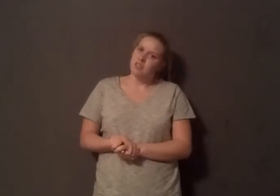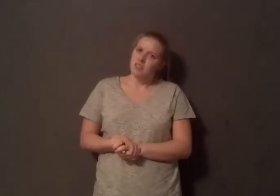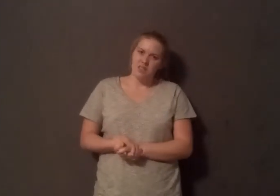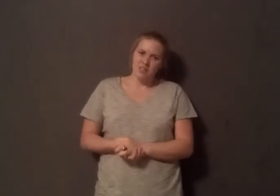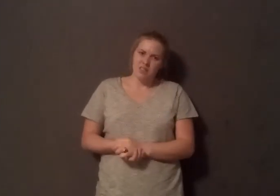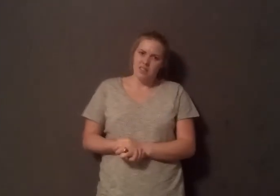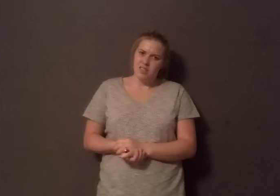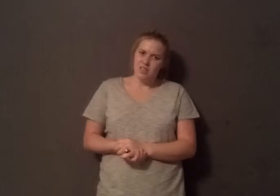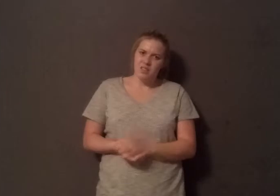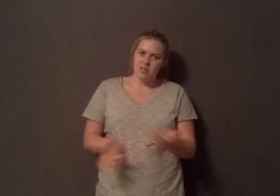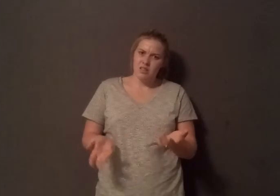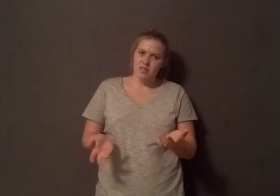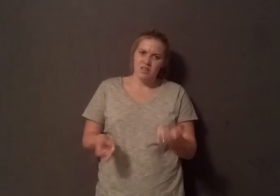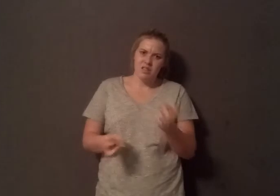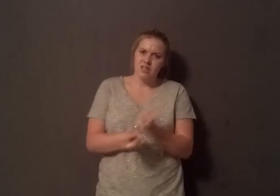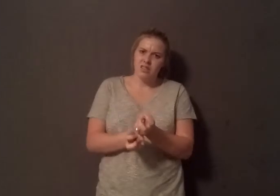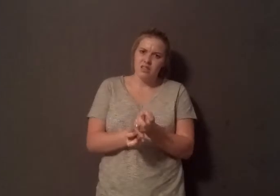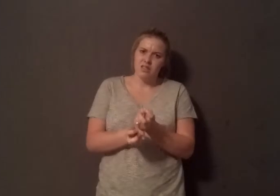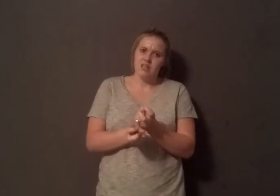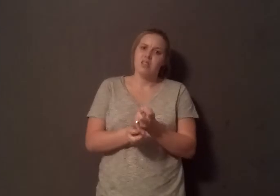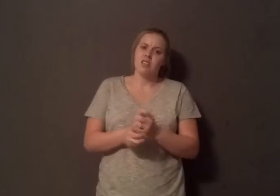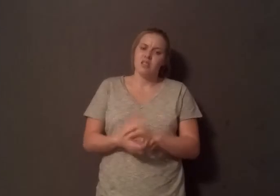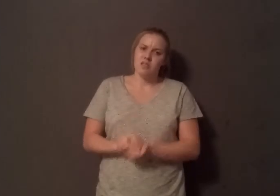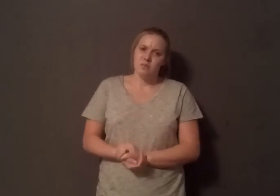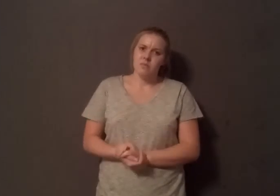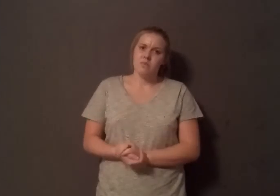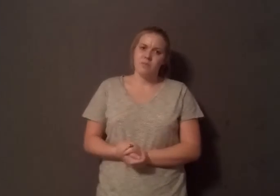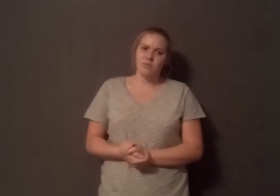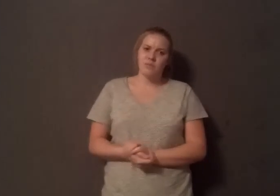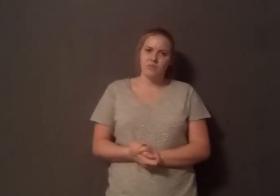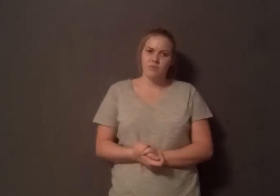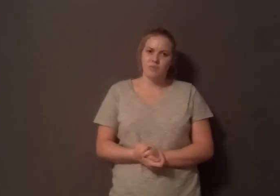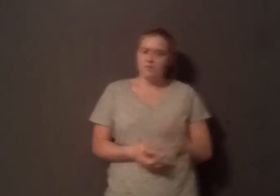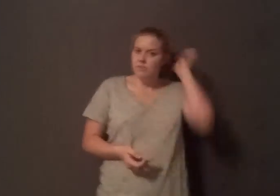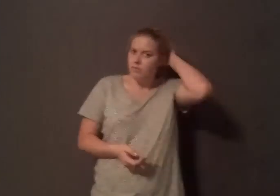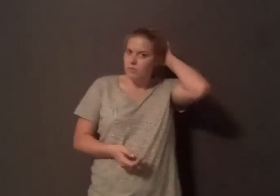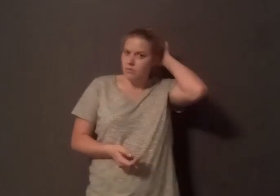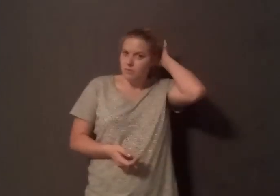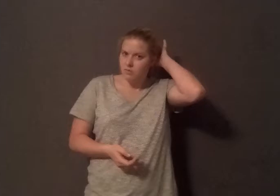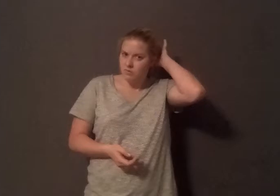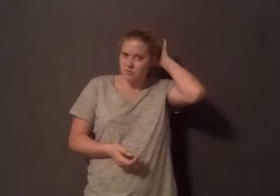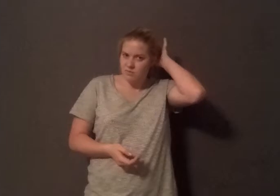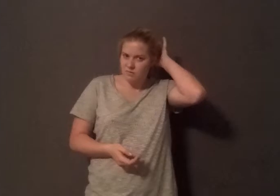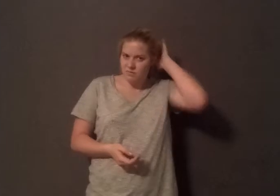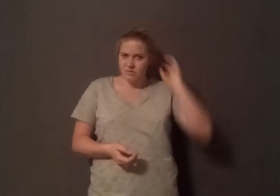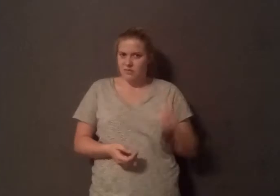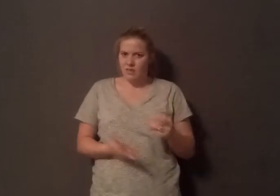I have a really hard time believing that that's all that's left. Researchers